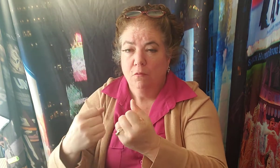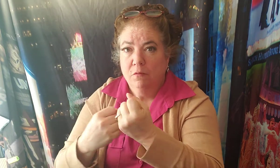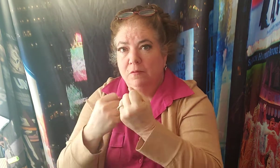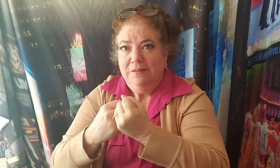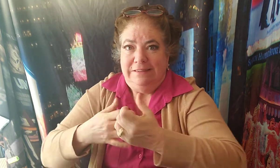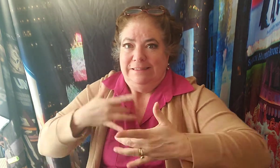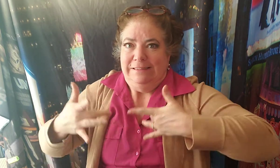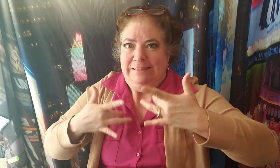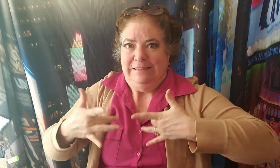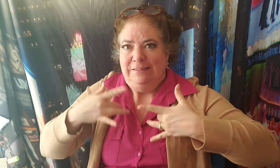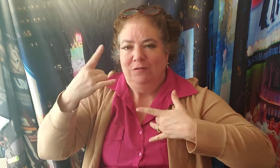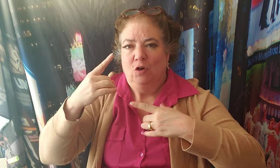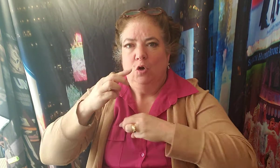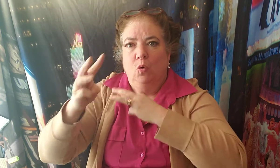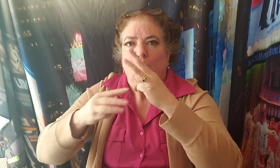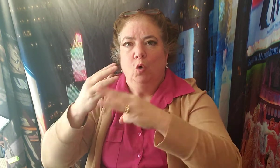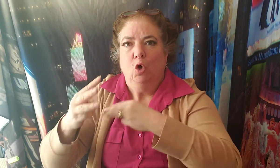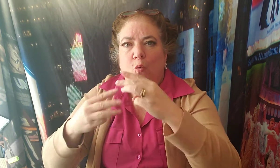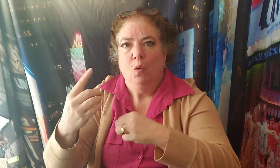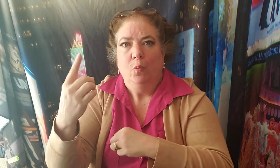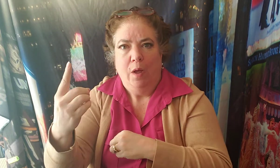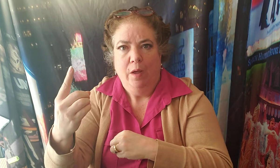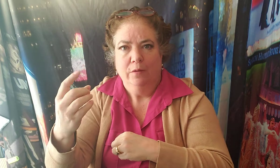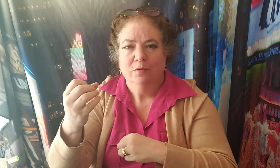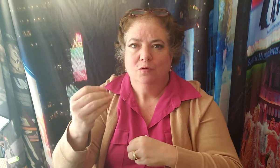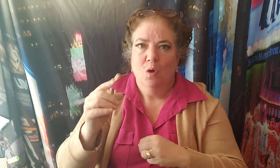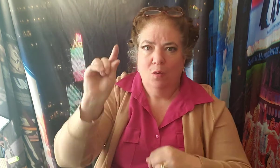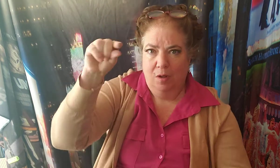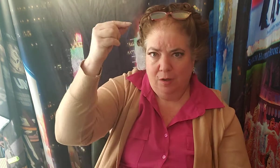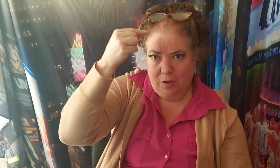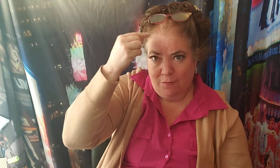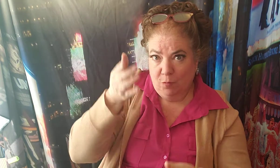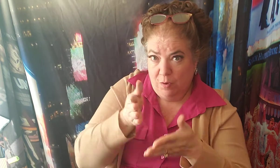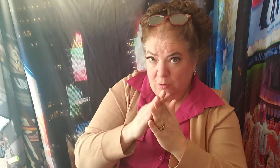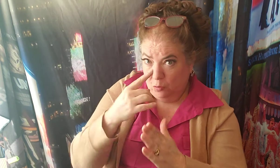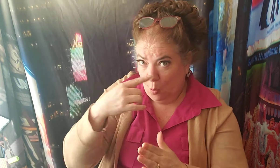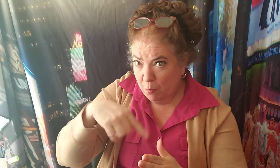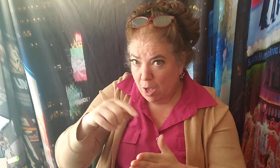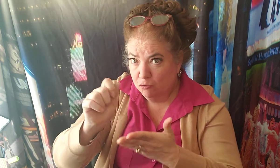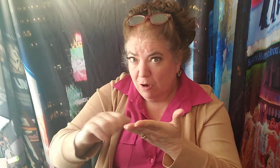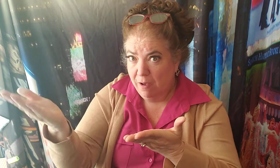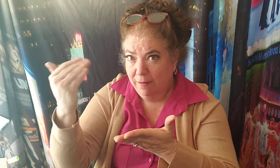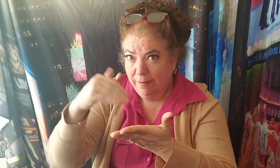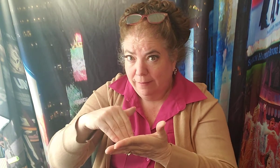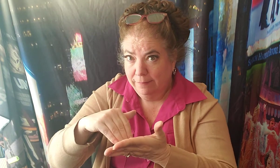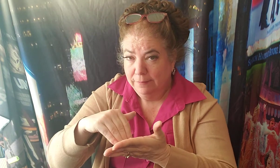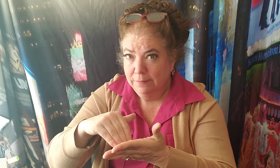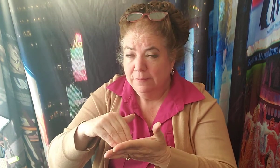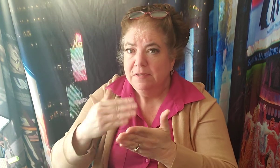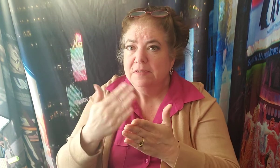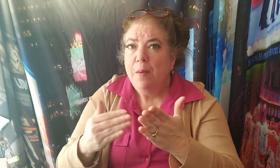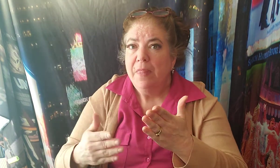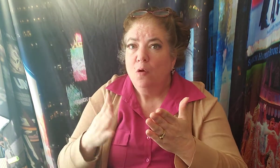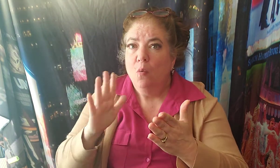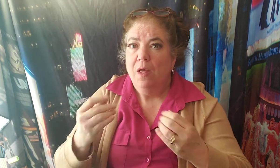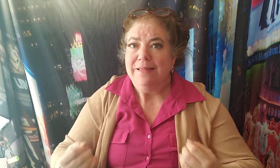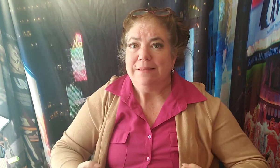wrote a musical With Rogers Called This is the Army It is an American musical review Into